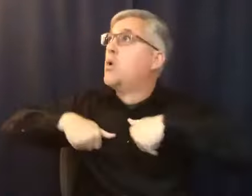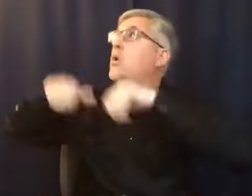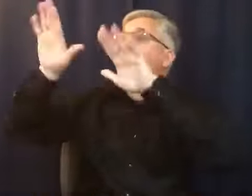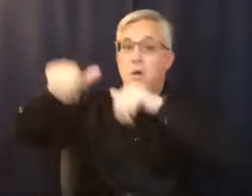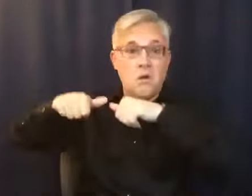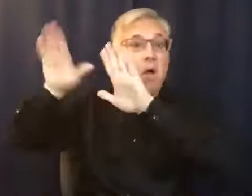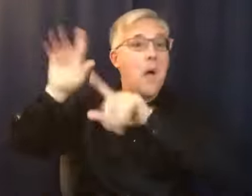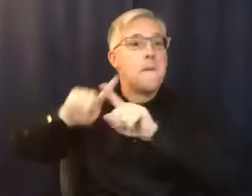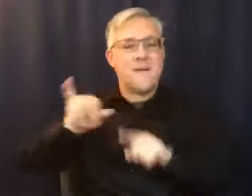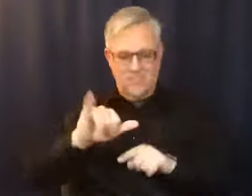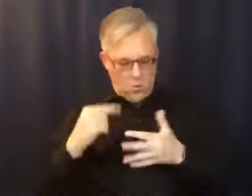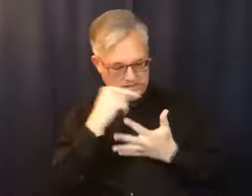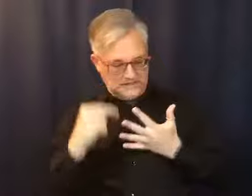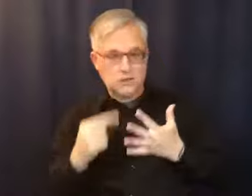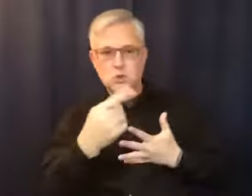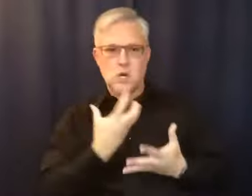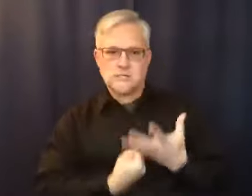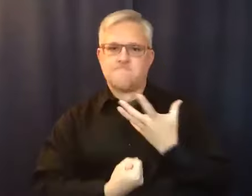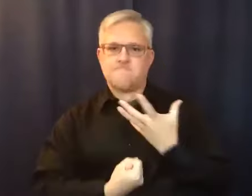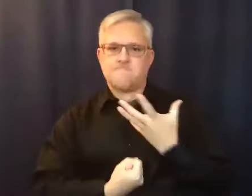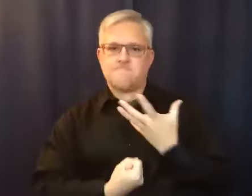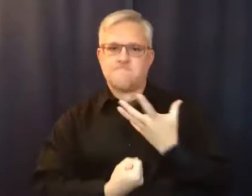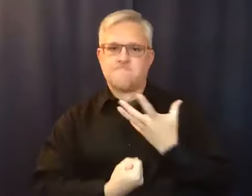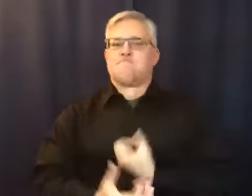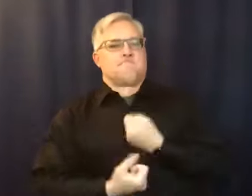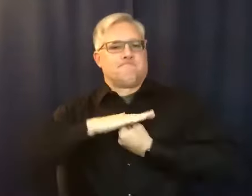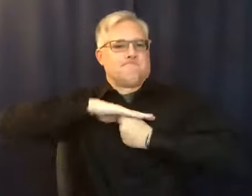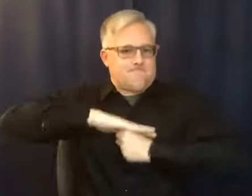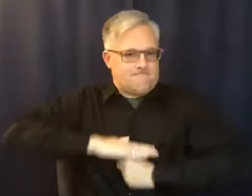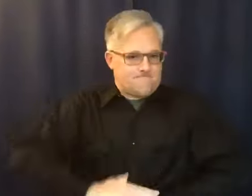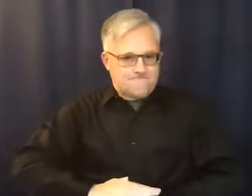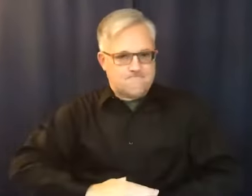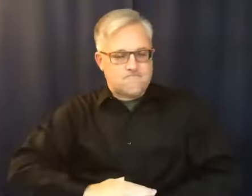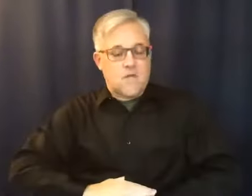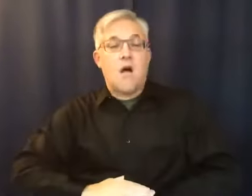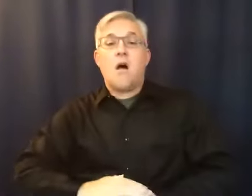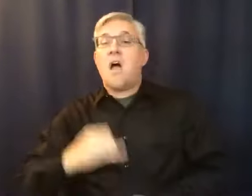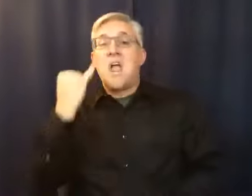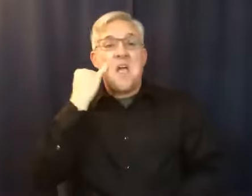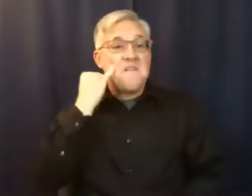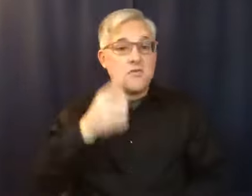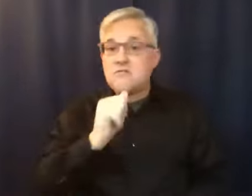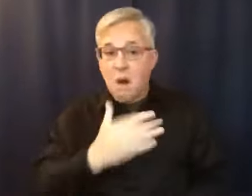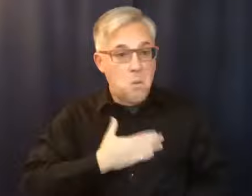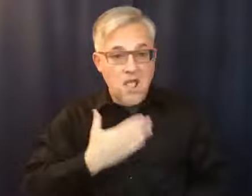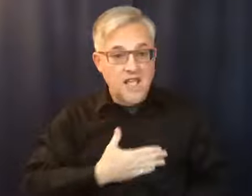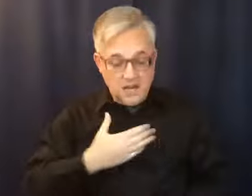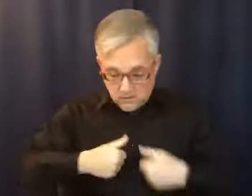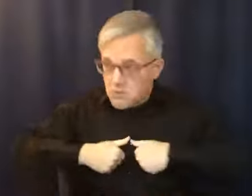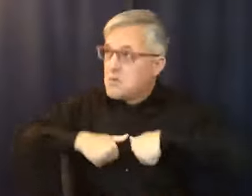in. And until you become willing to realize that you can live without those character defects. And sometimes I said, but some of